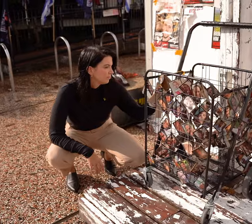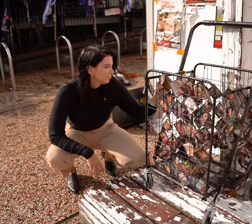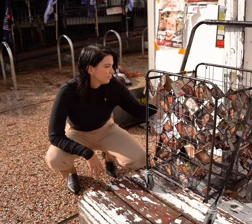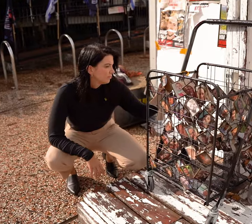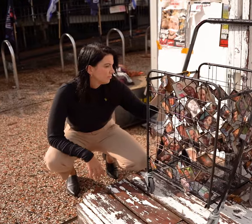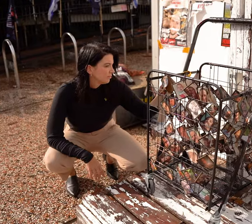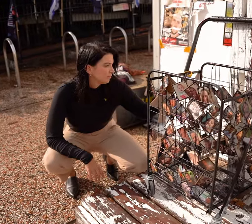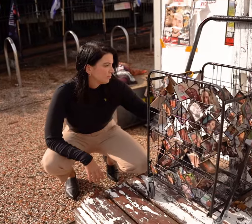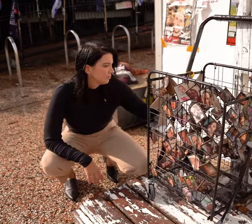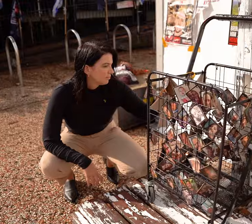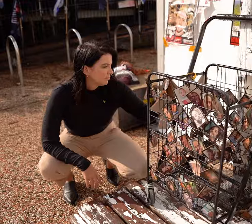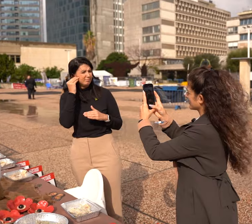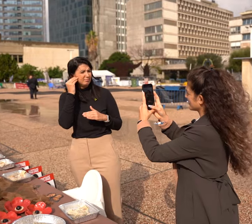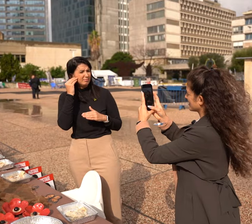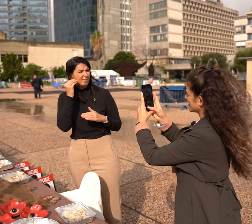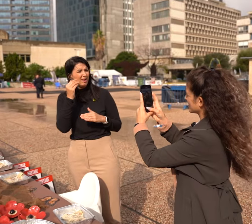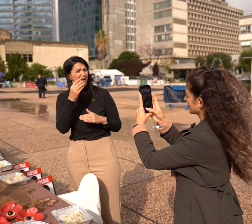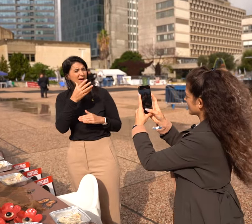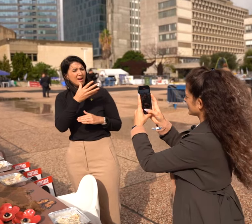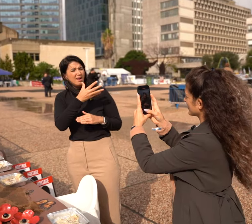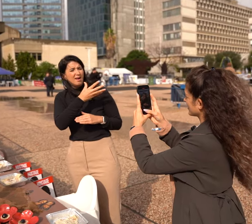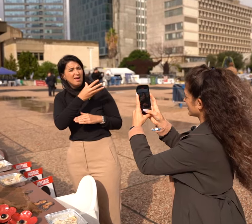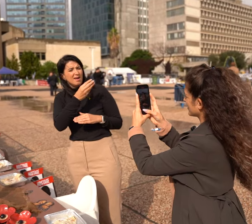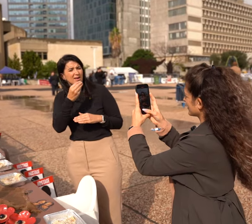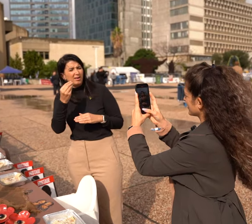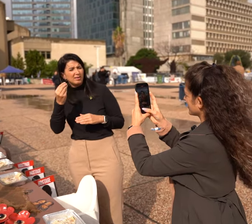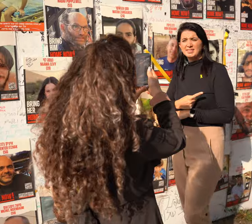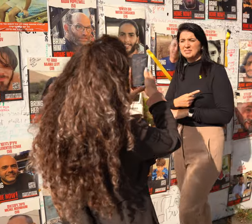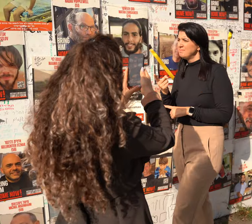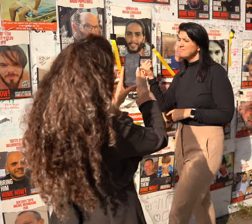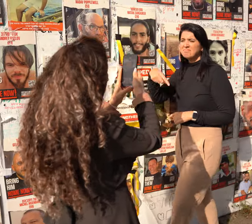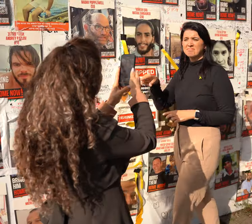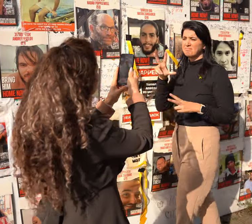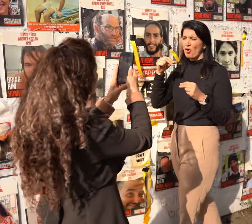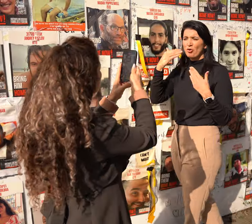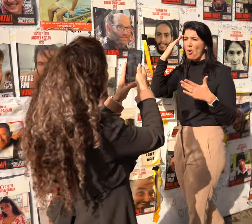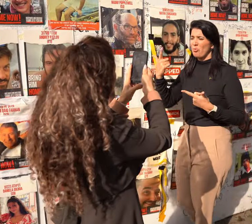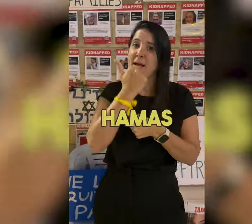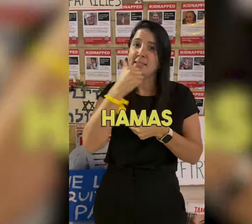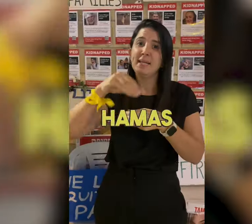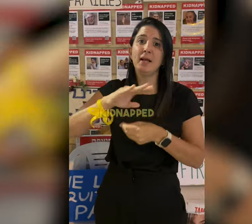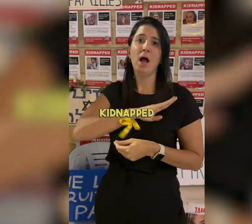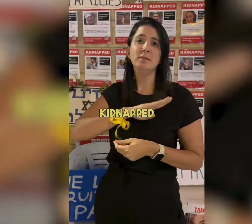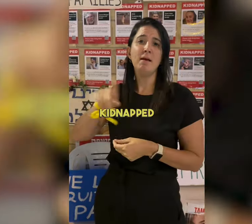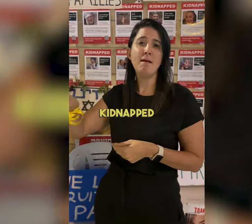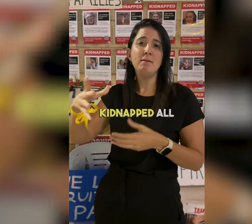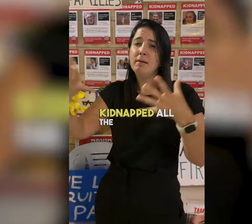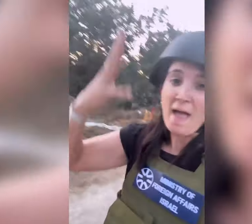Shirley is making videos for social media in international sign language. These videos communicate to the Deaf world about what is going on here in